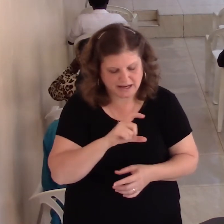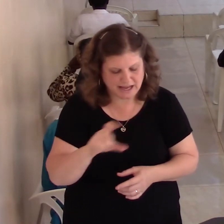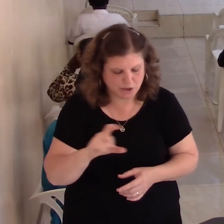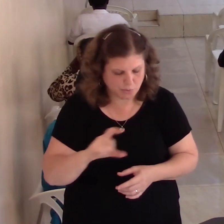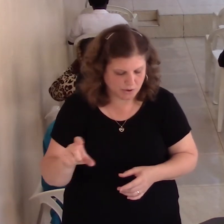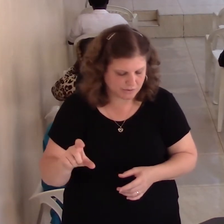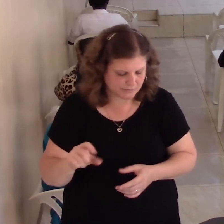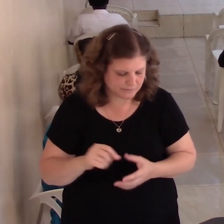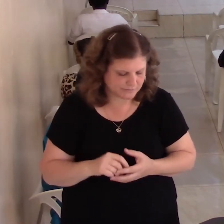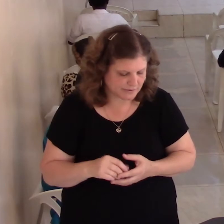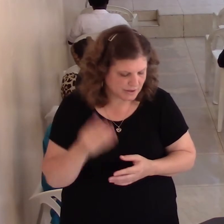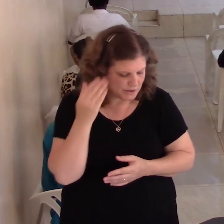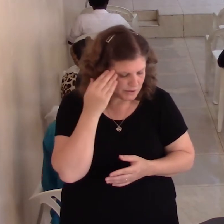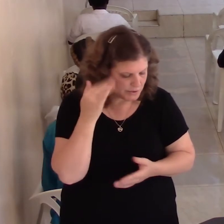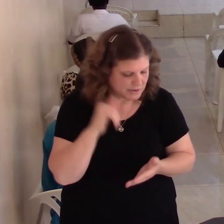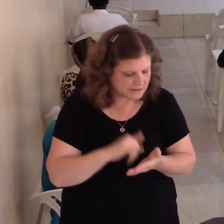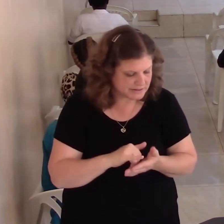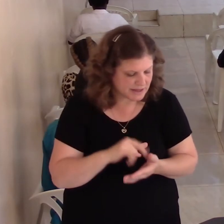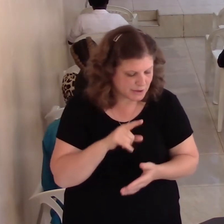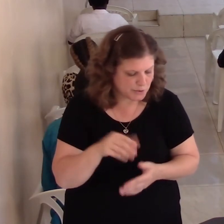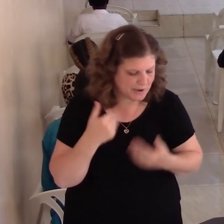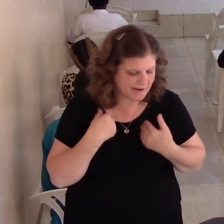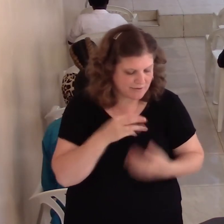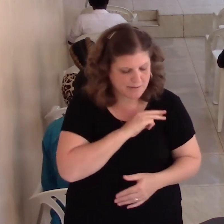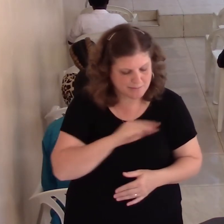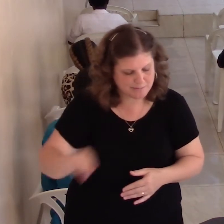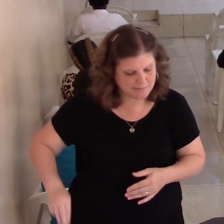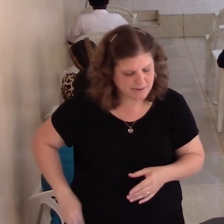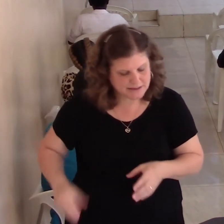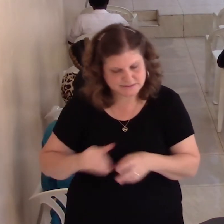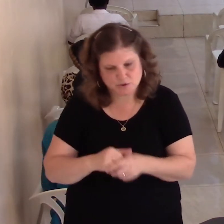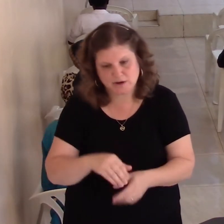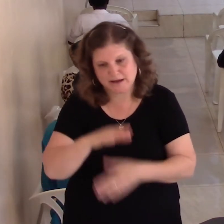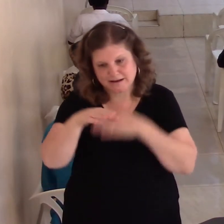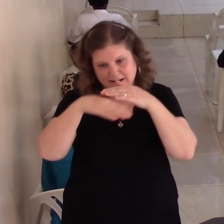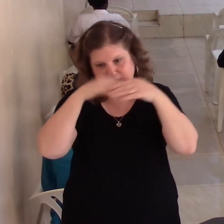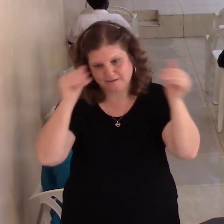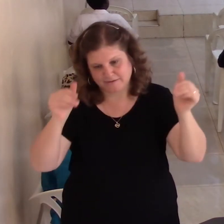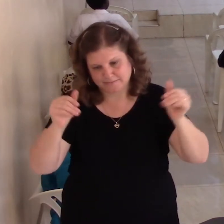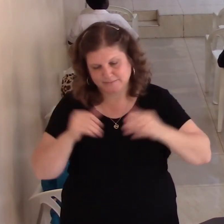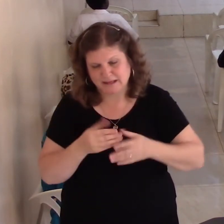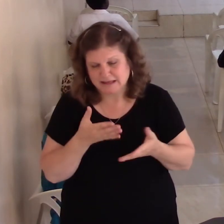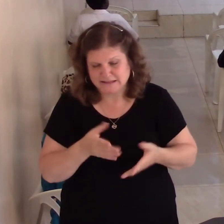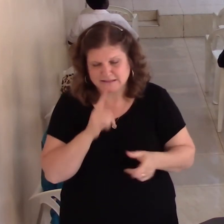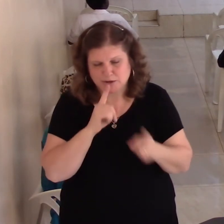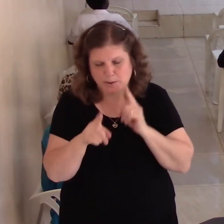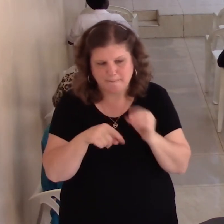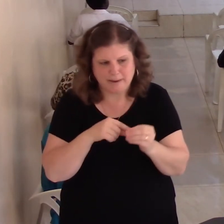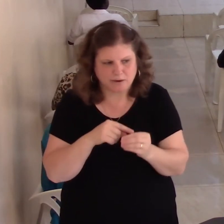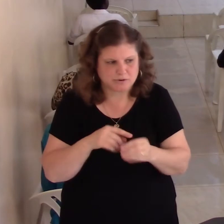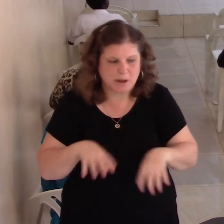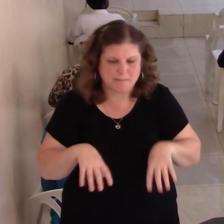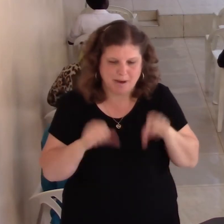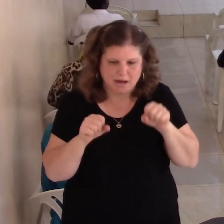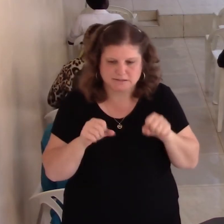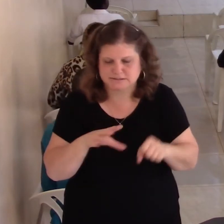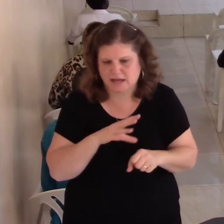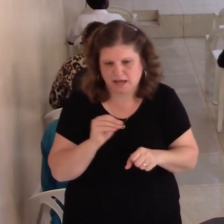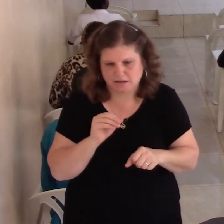relationship with others. Like maybe as an employer-employee relationship today. Alright. It's talking